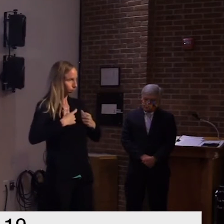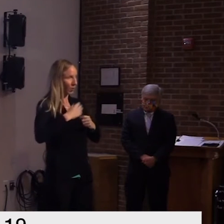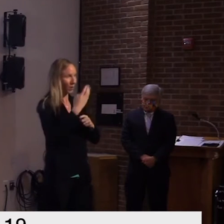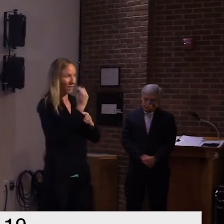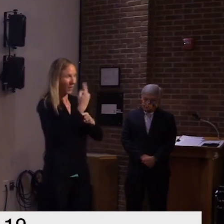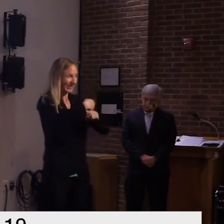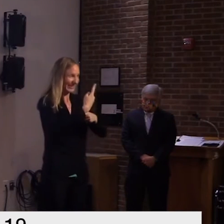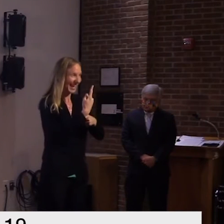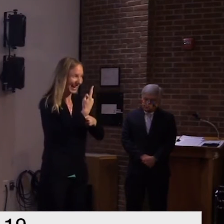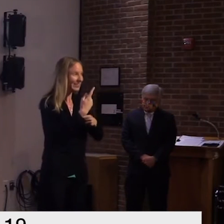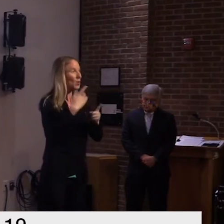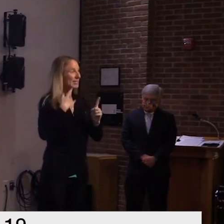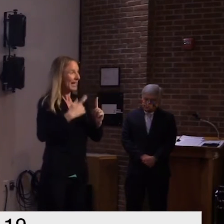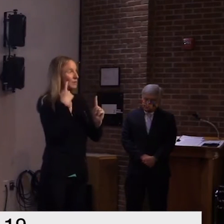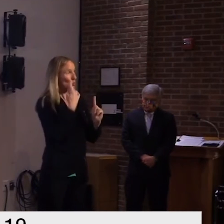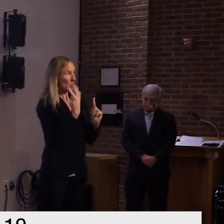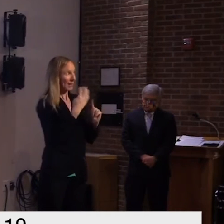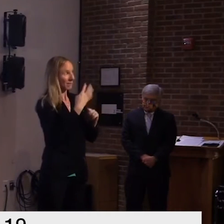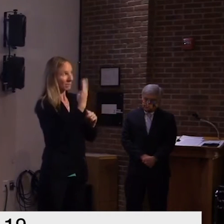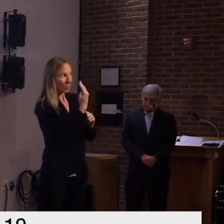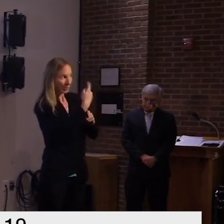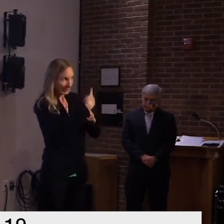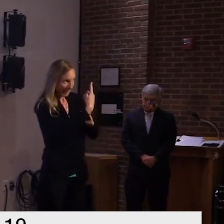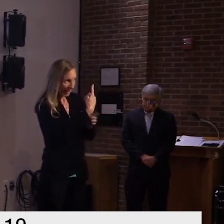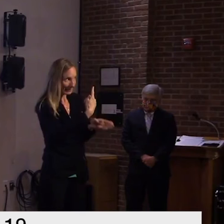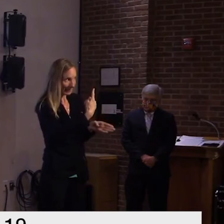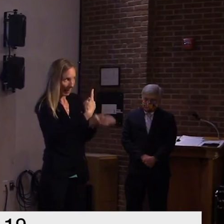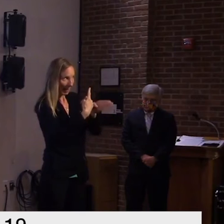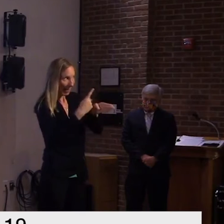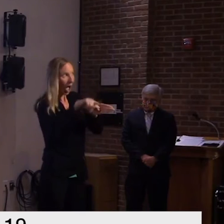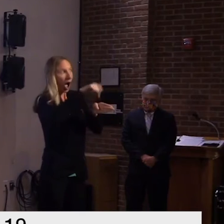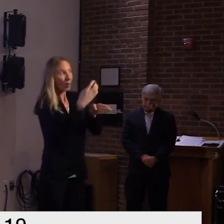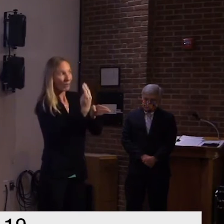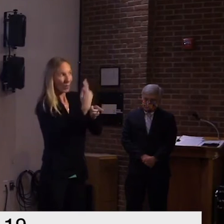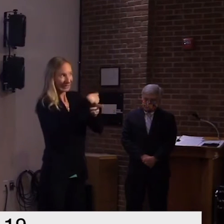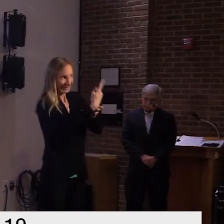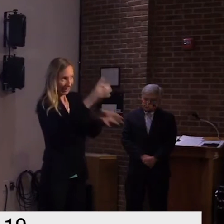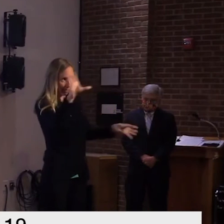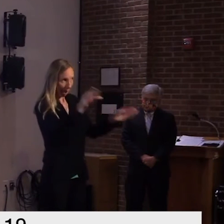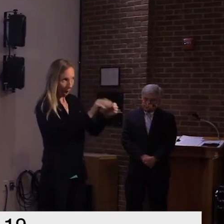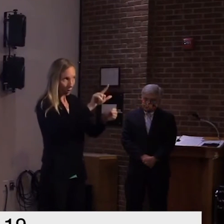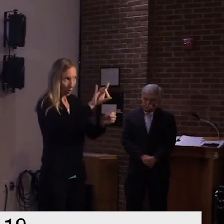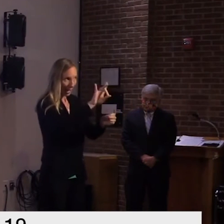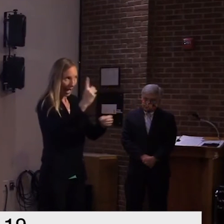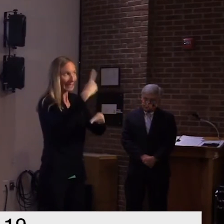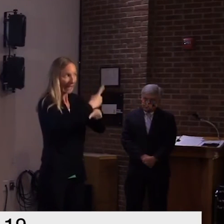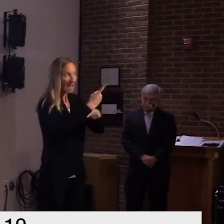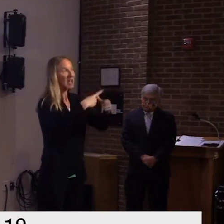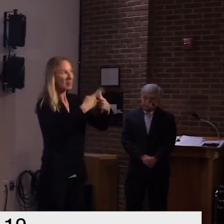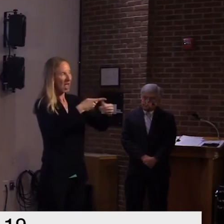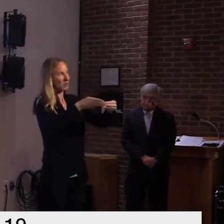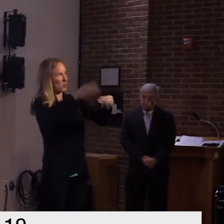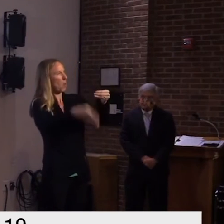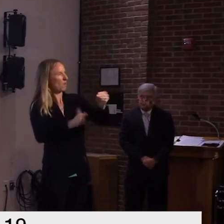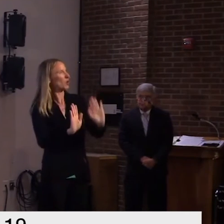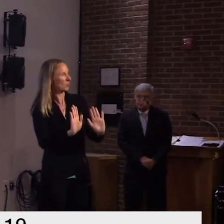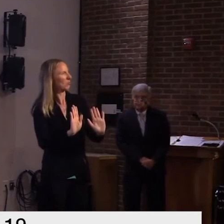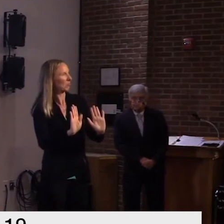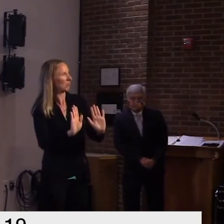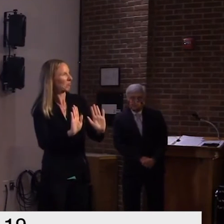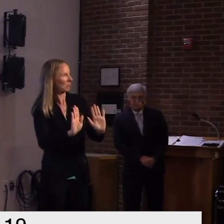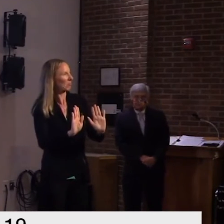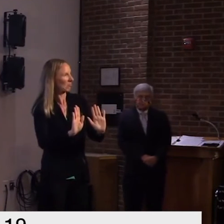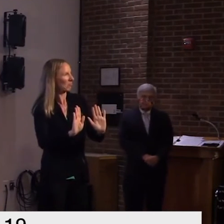incubation periods to go by before we call something over however right now we would settle for just one